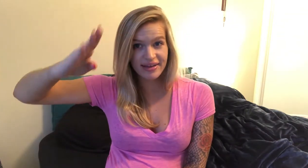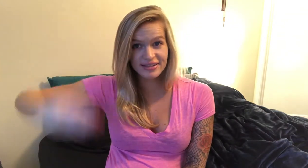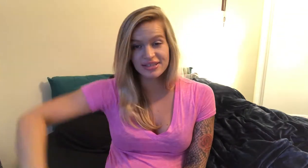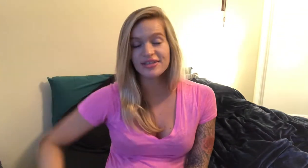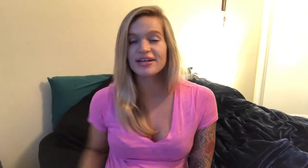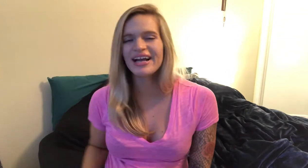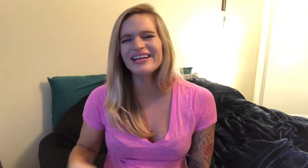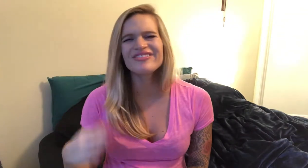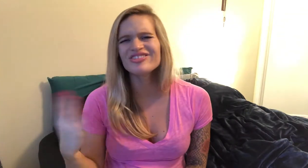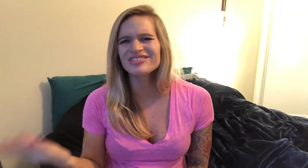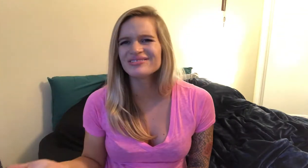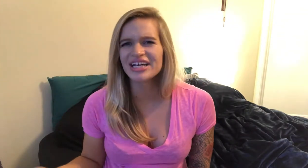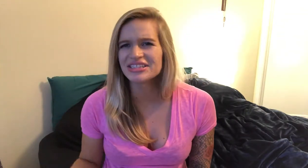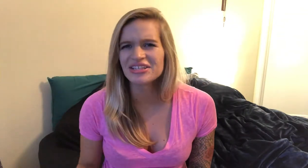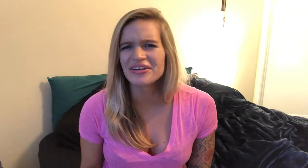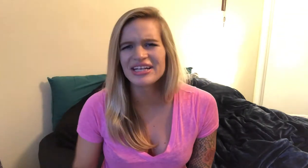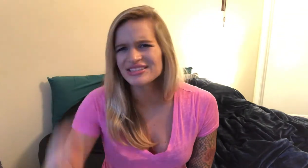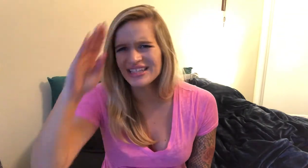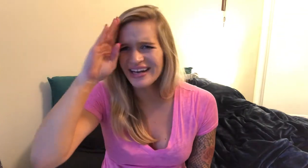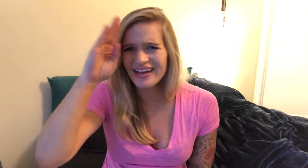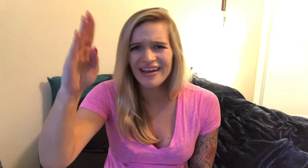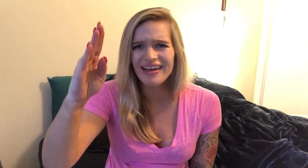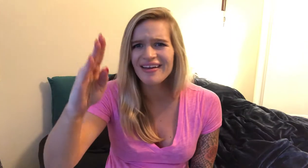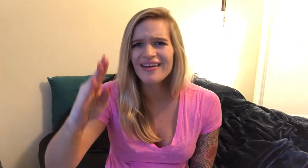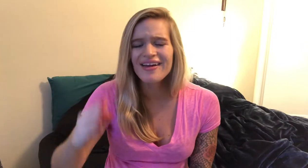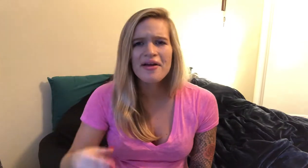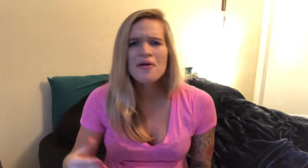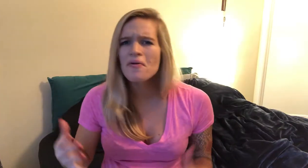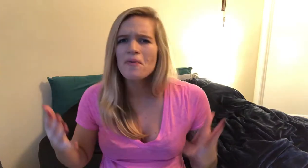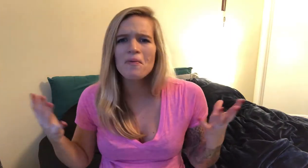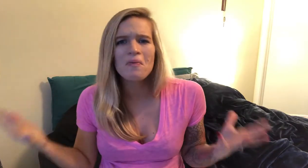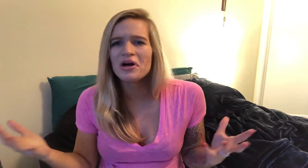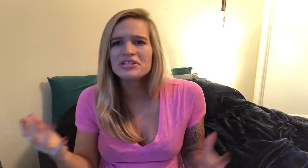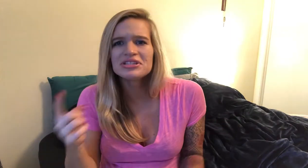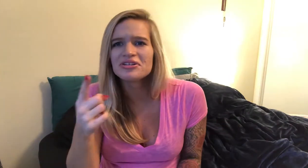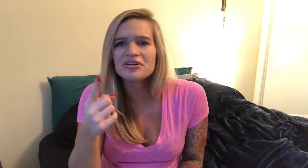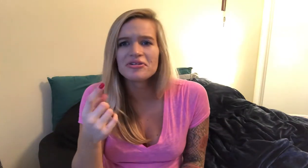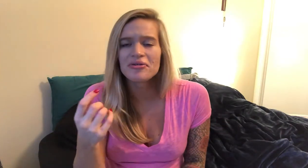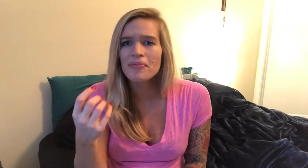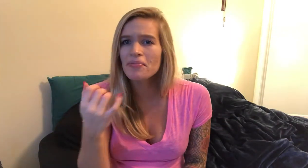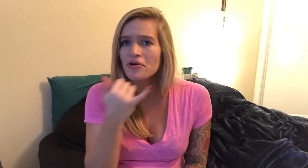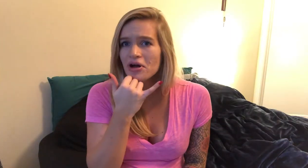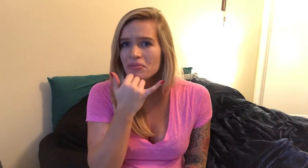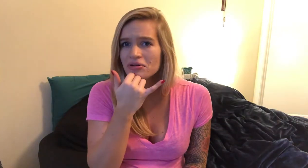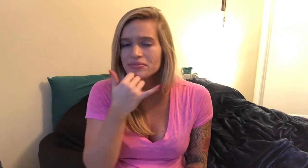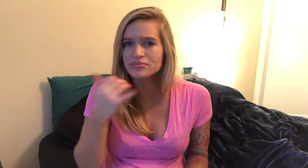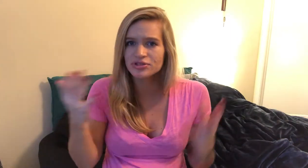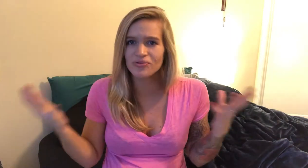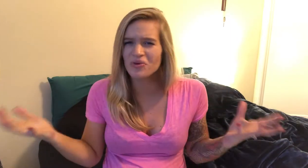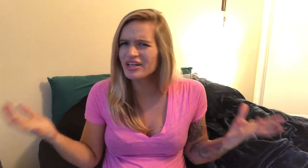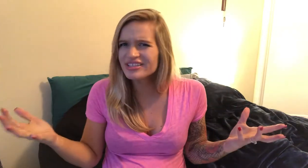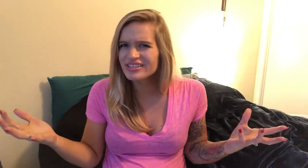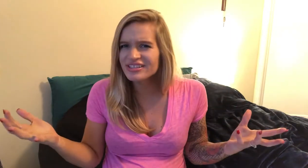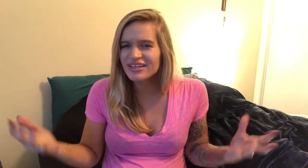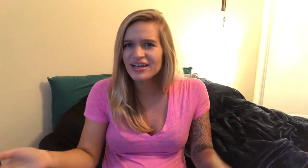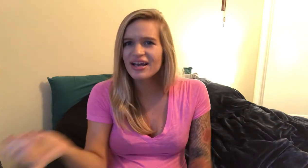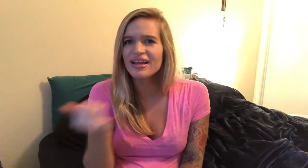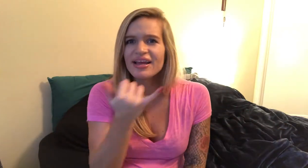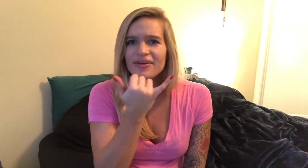son I didn't really sign son I just said hey what's your problem so what and then